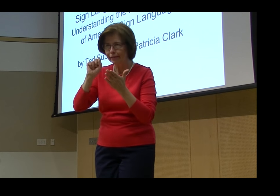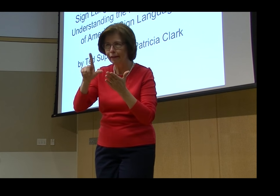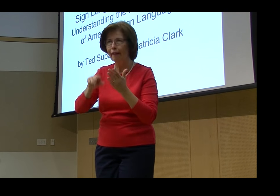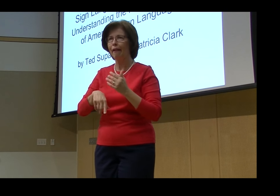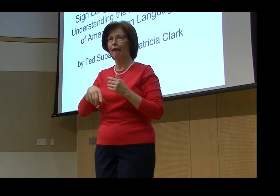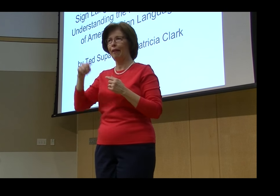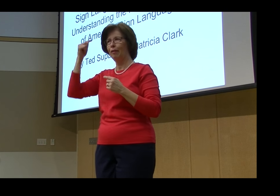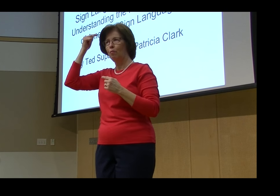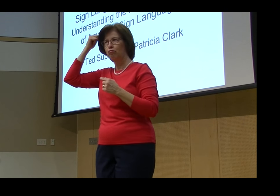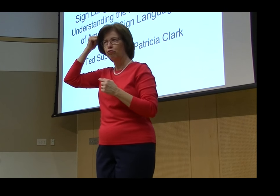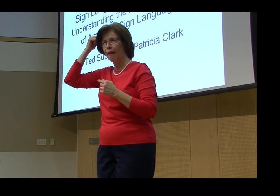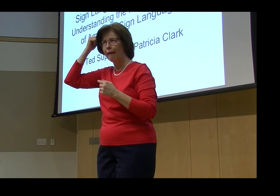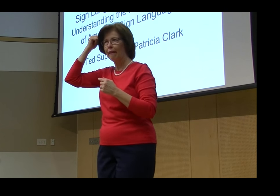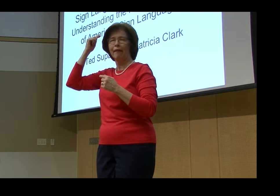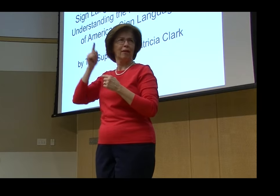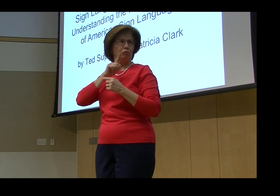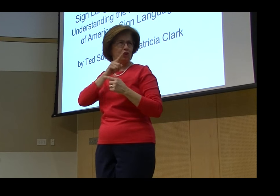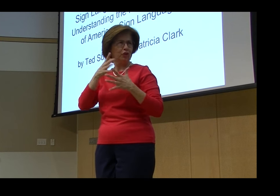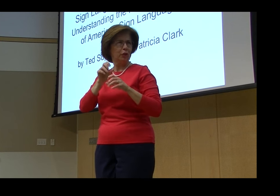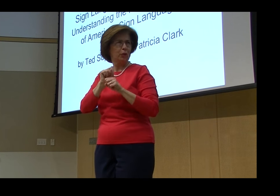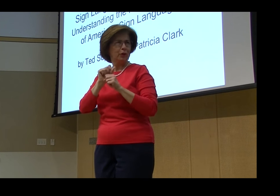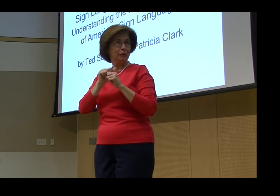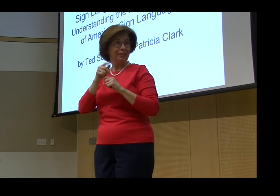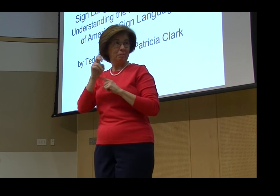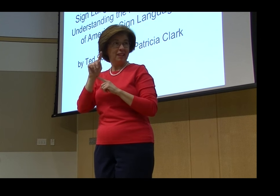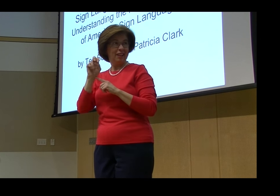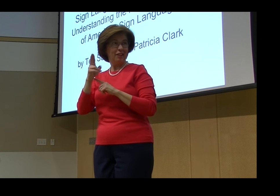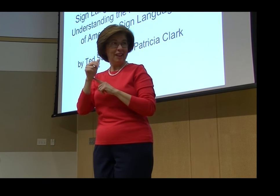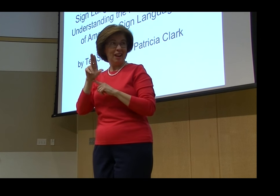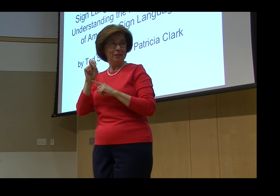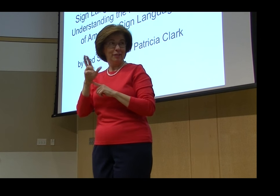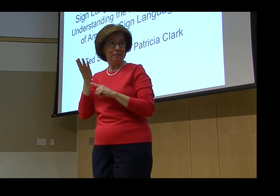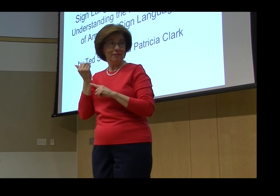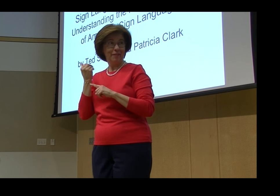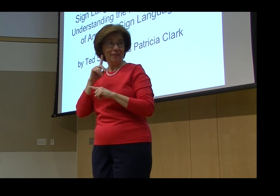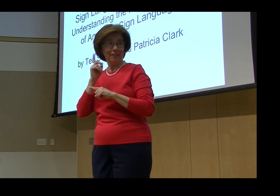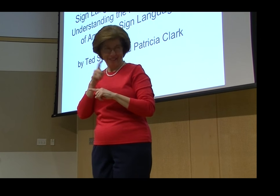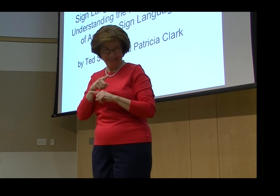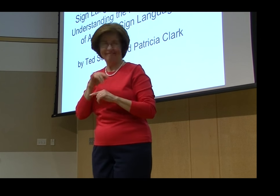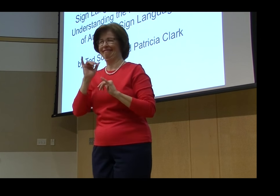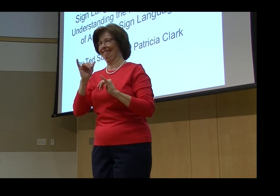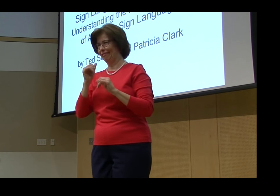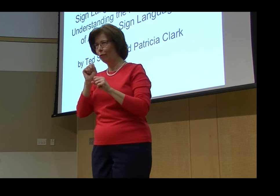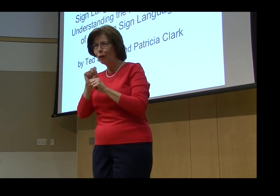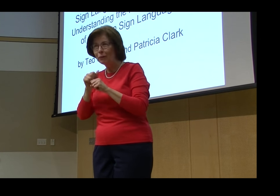language research in many forms, researching ASL, researching the psycholinguistic aspects of sign language